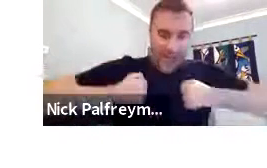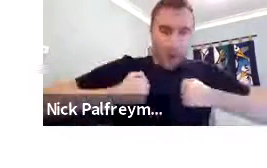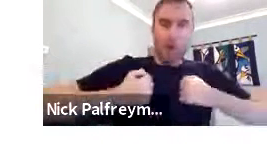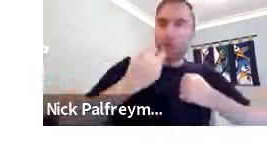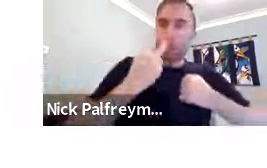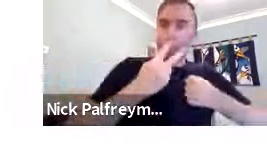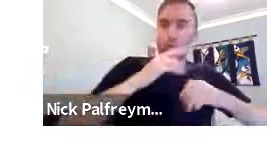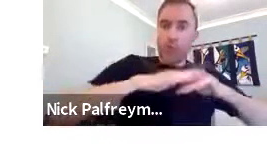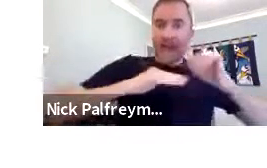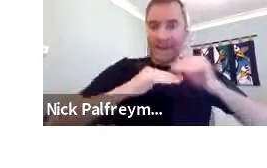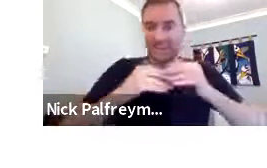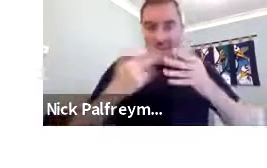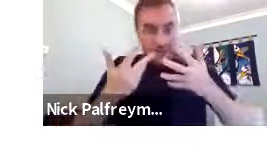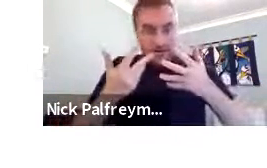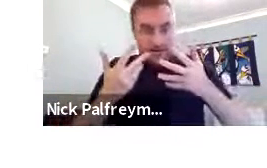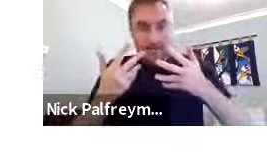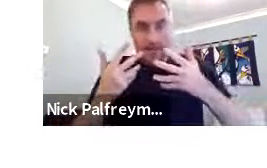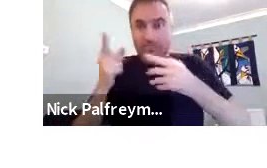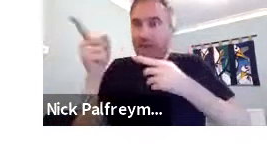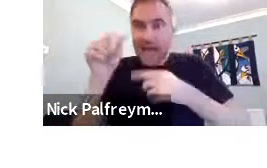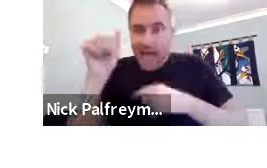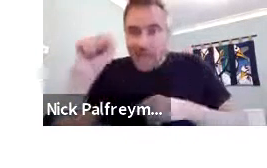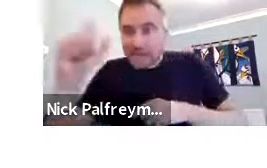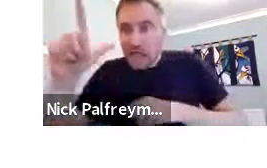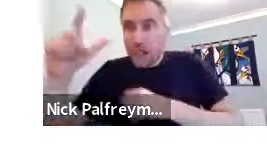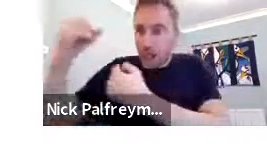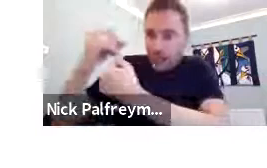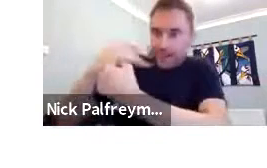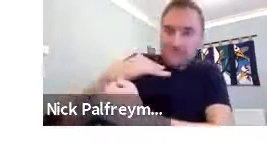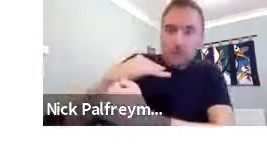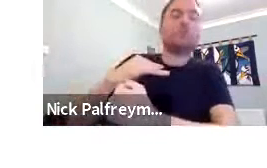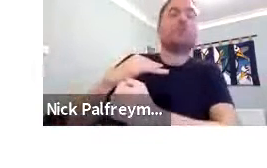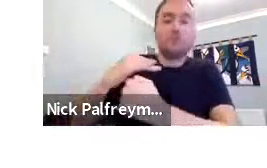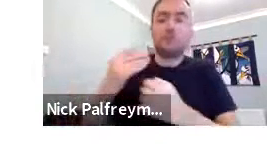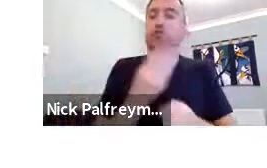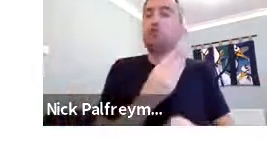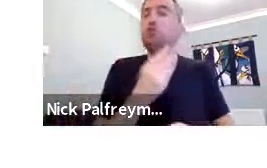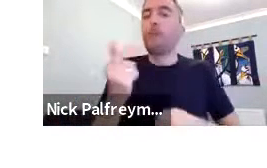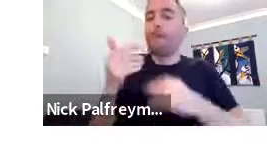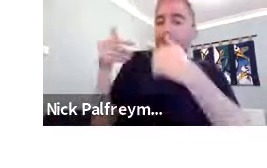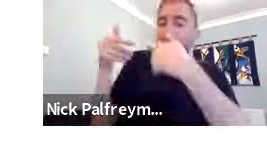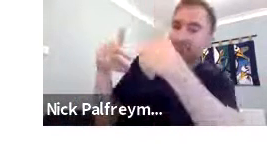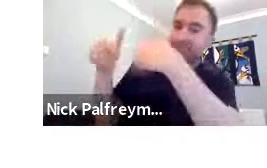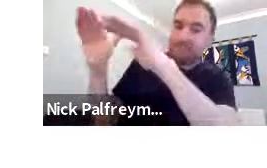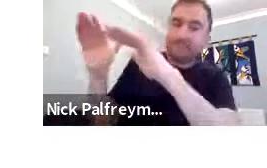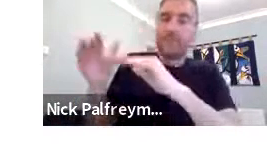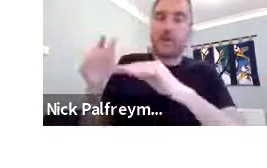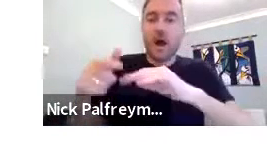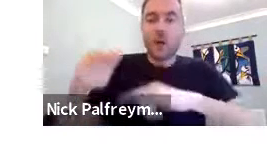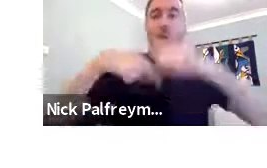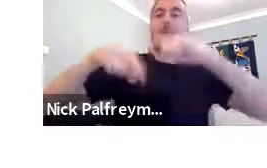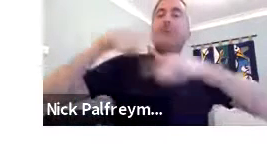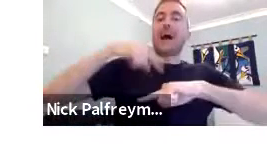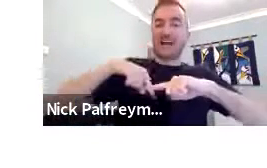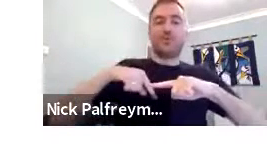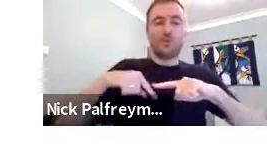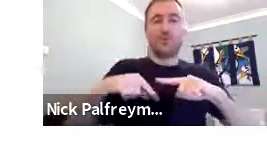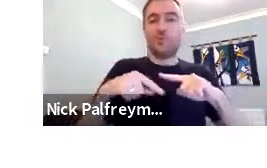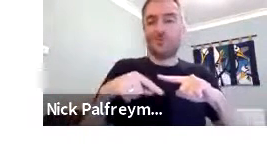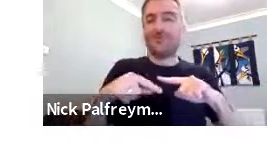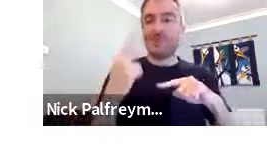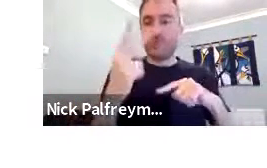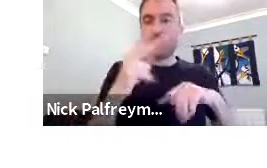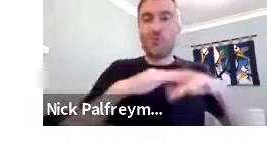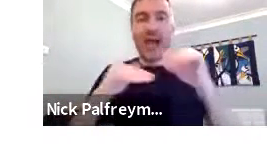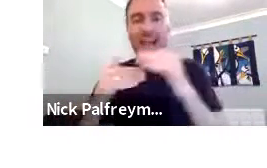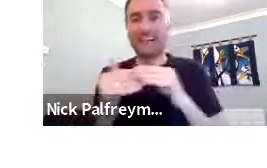of what's going on in terms of their history, that they have this two-handed alphabet, then ASL infiltrated.